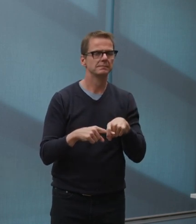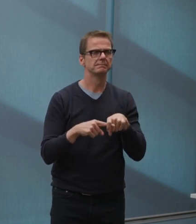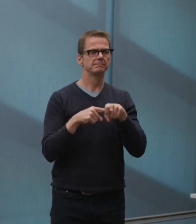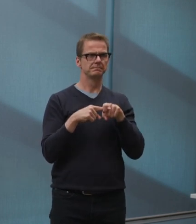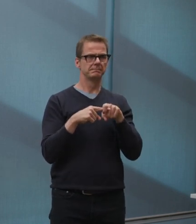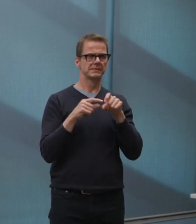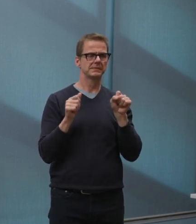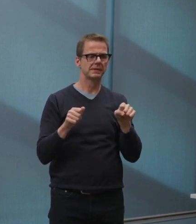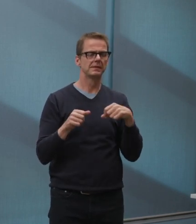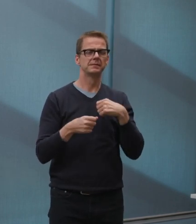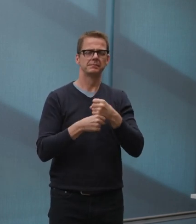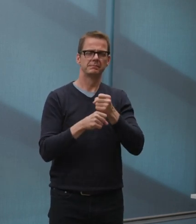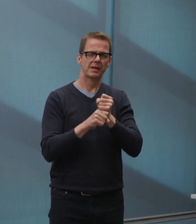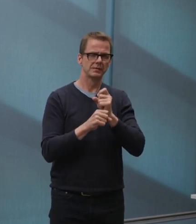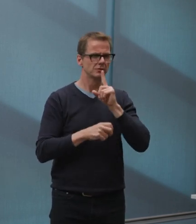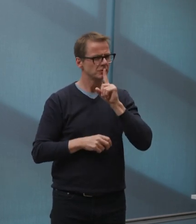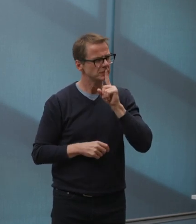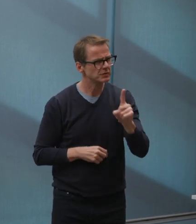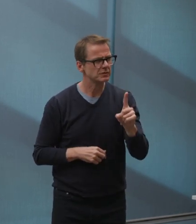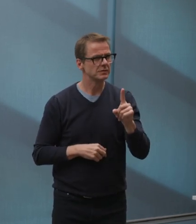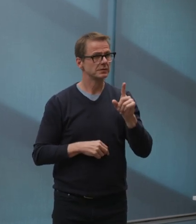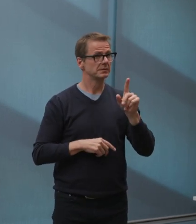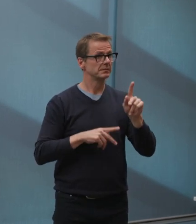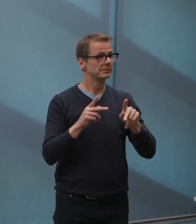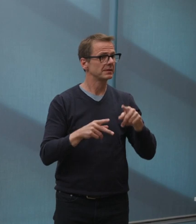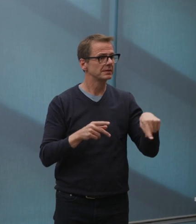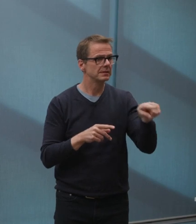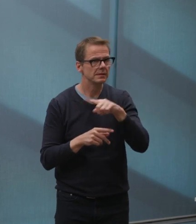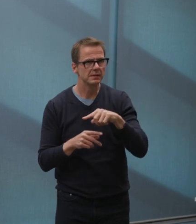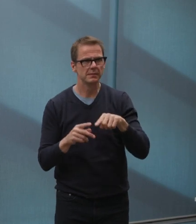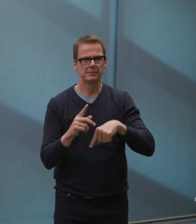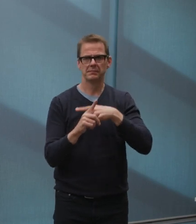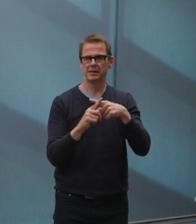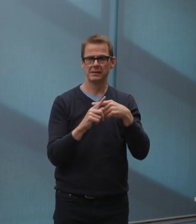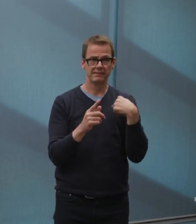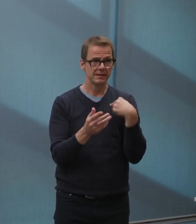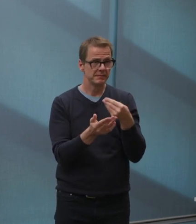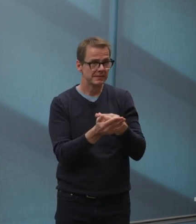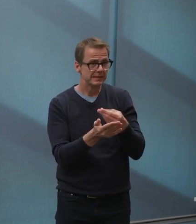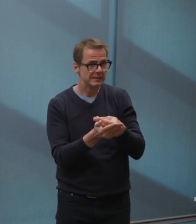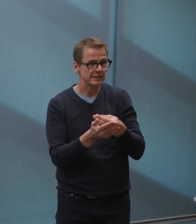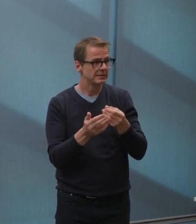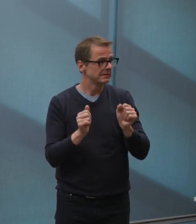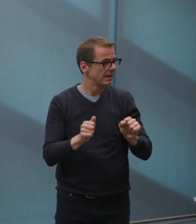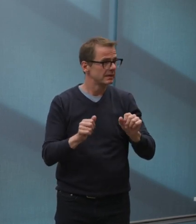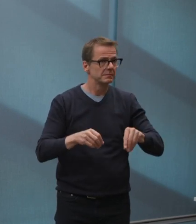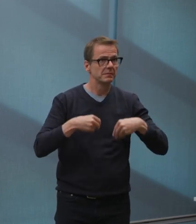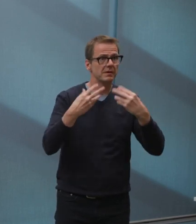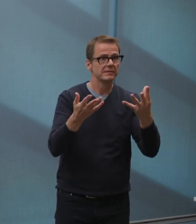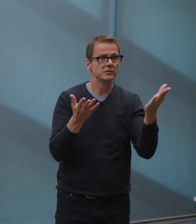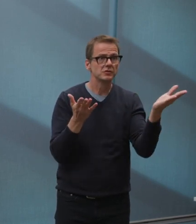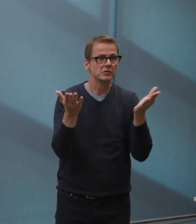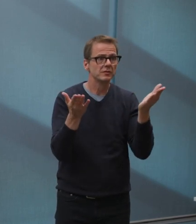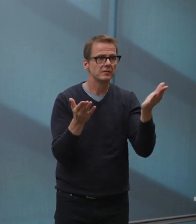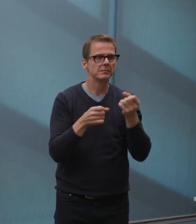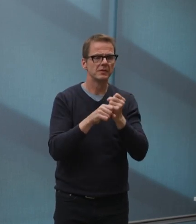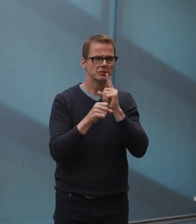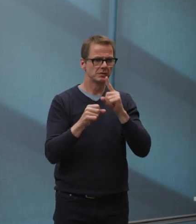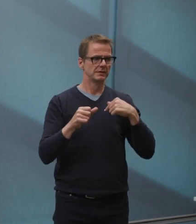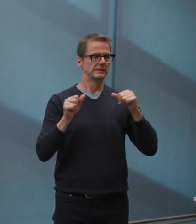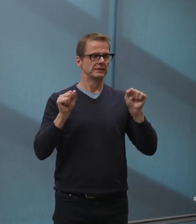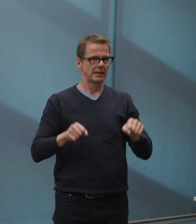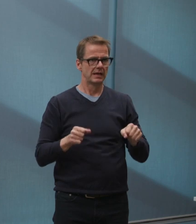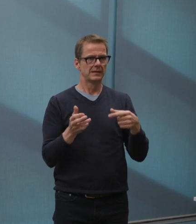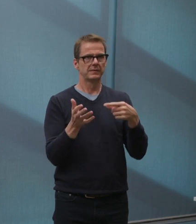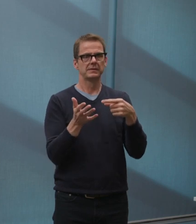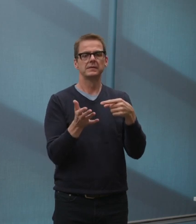for the services that are being delivered. We're going to monitor and be adaptable so that we can make further changes